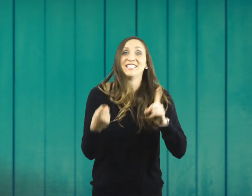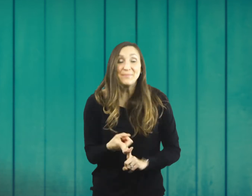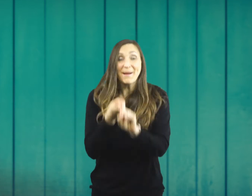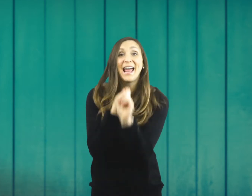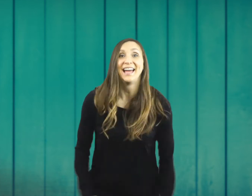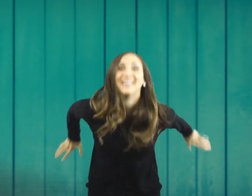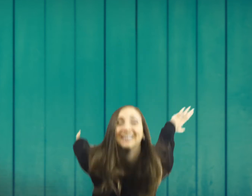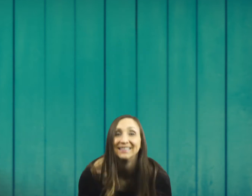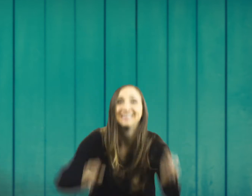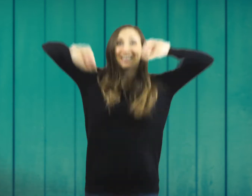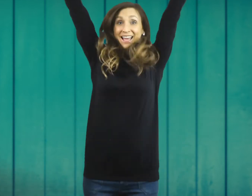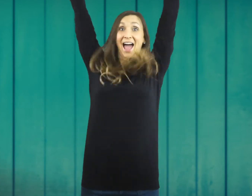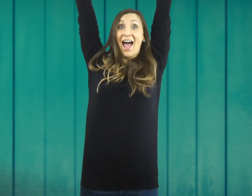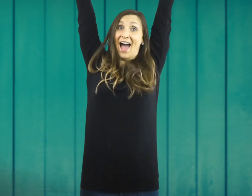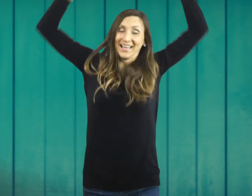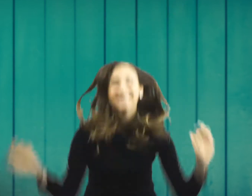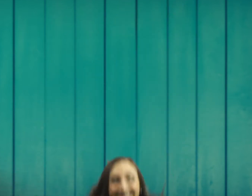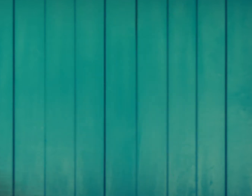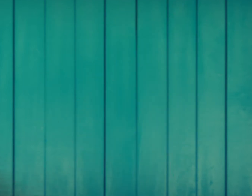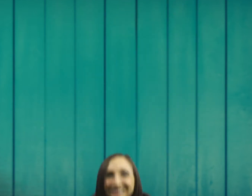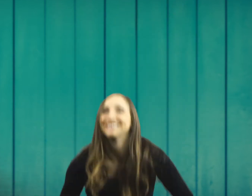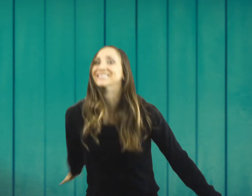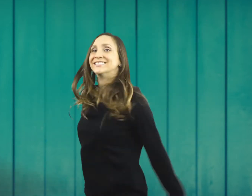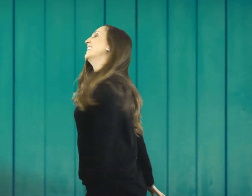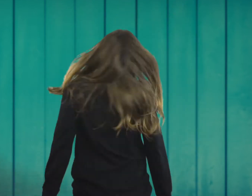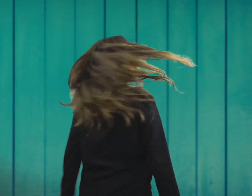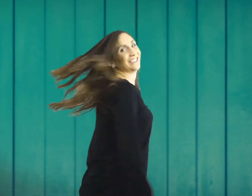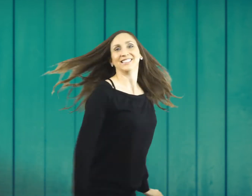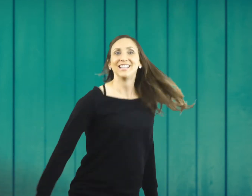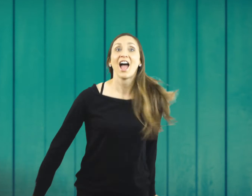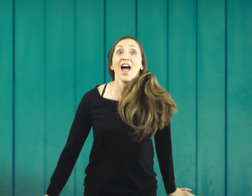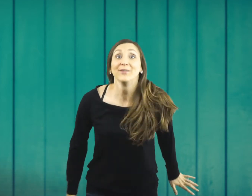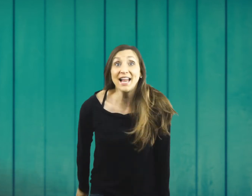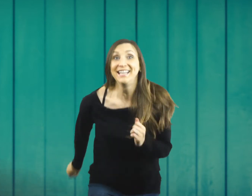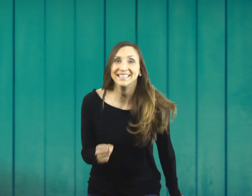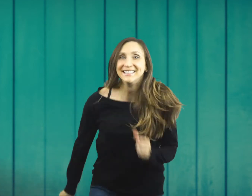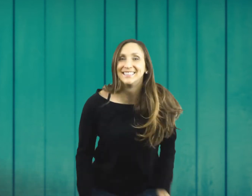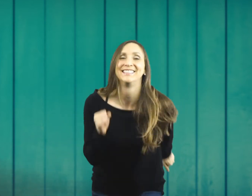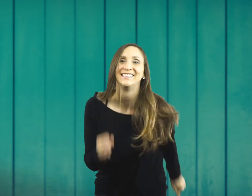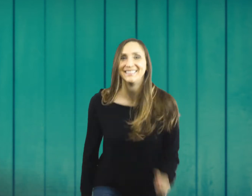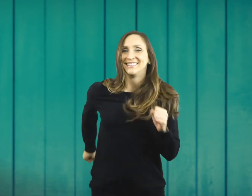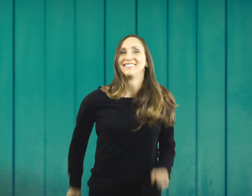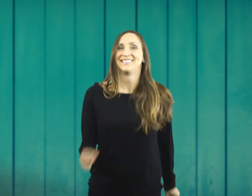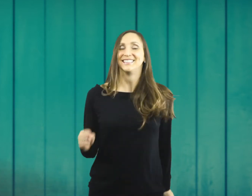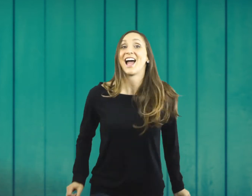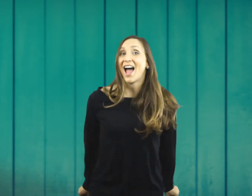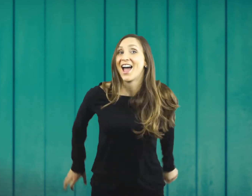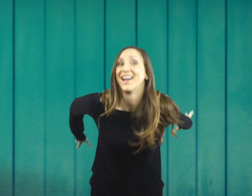And it makes me jump up high, fall down low, spin around in a circle, run run fast, walk walk slow, stop loose my